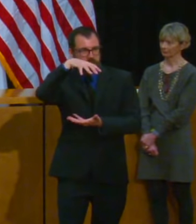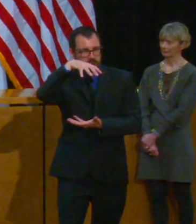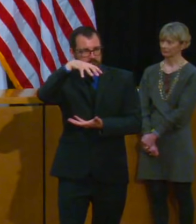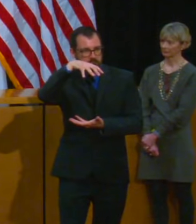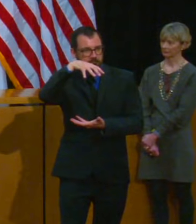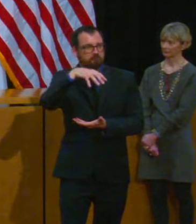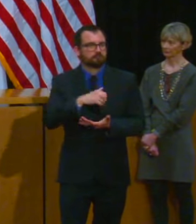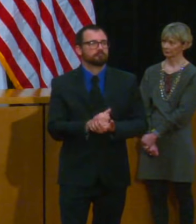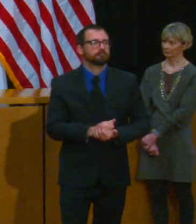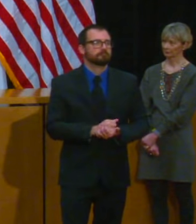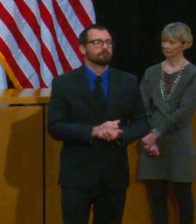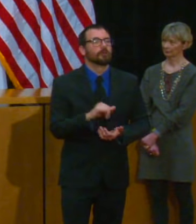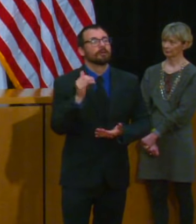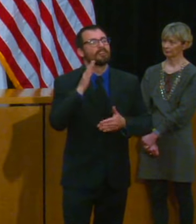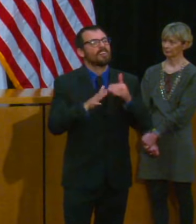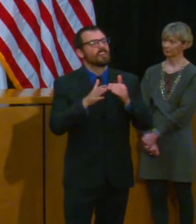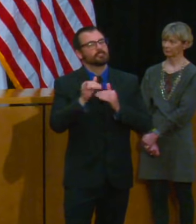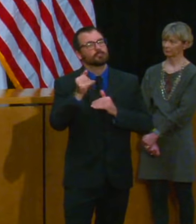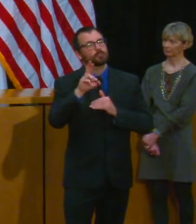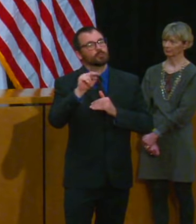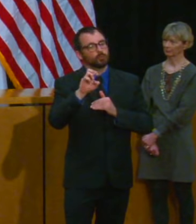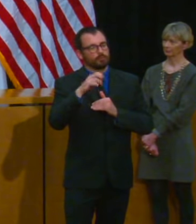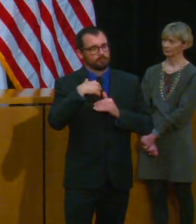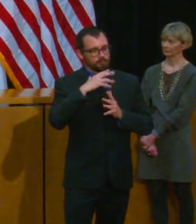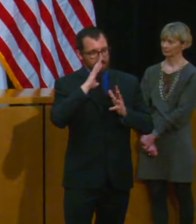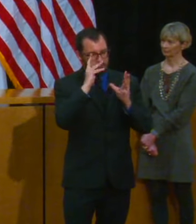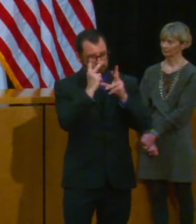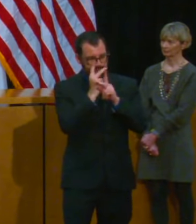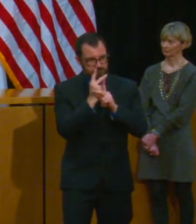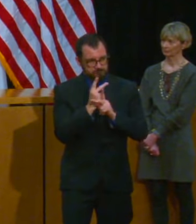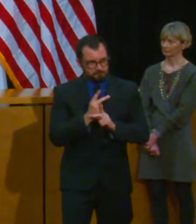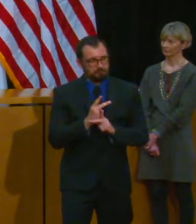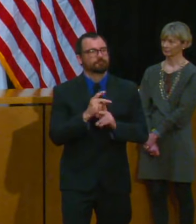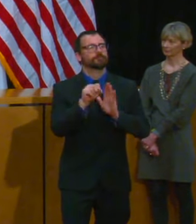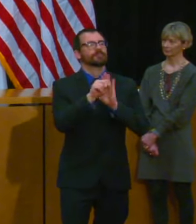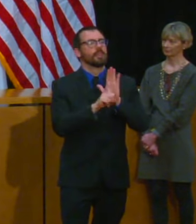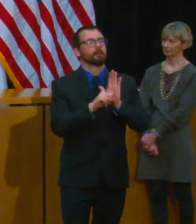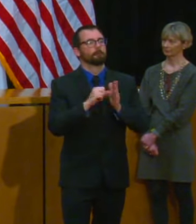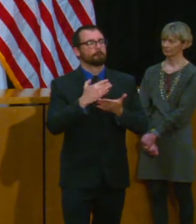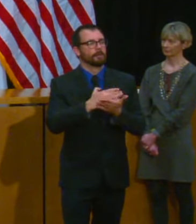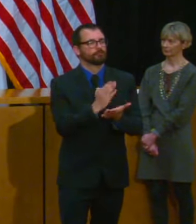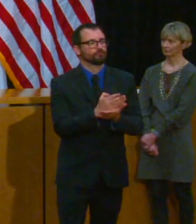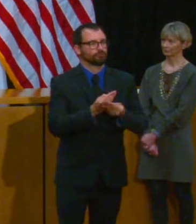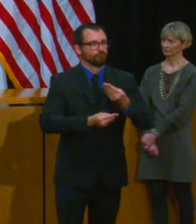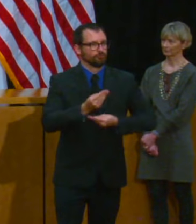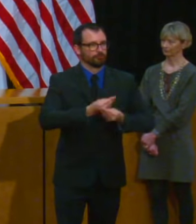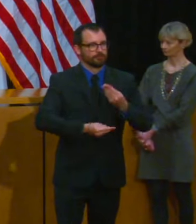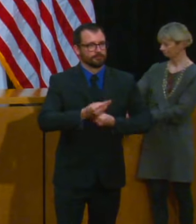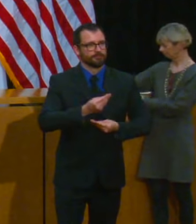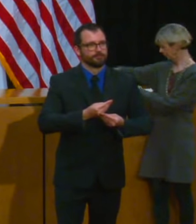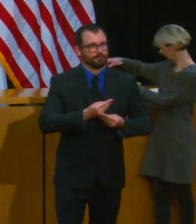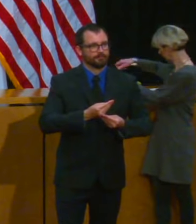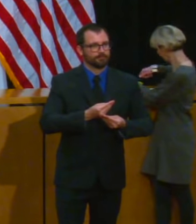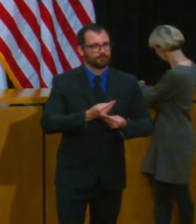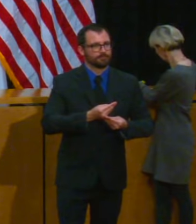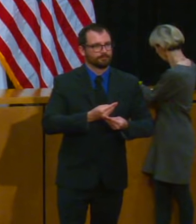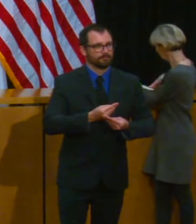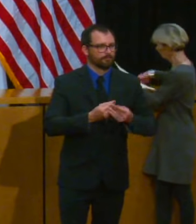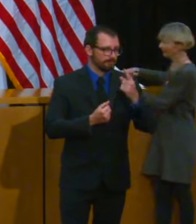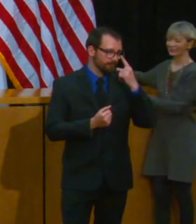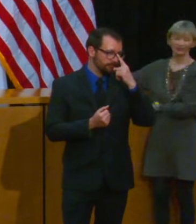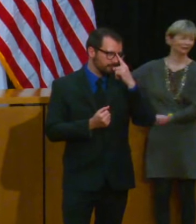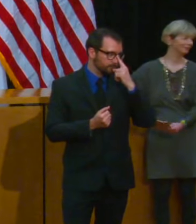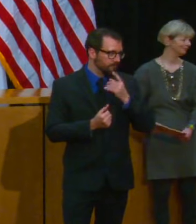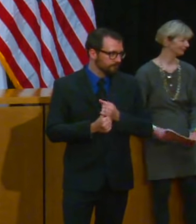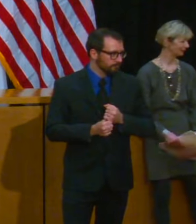to deal with the transition associated with moving the final, uh, tax filing from April to July Thanks, everybody Thanks,